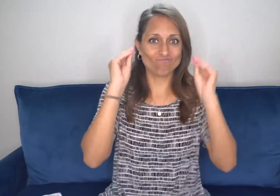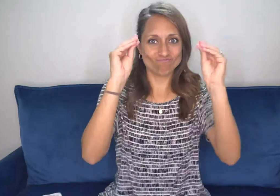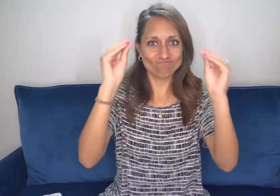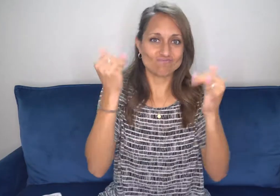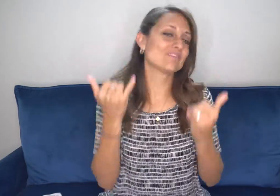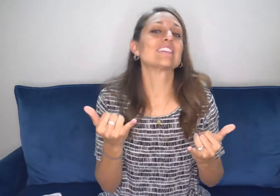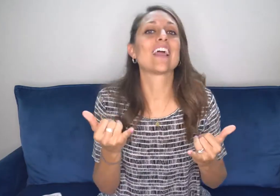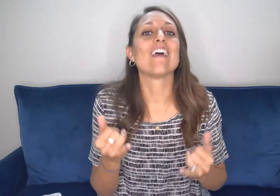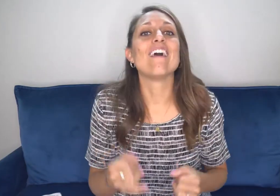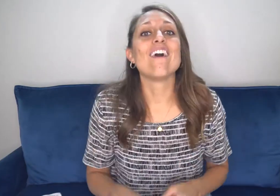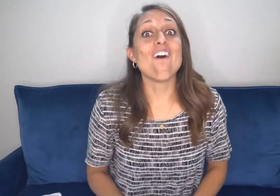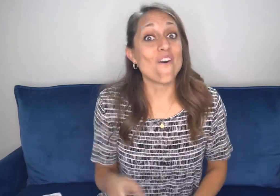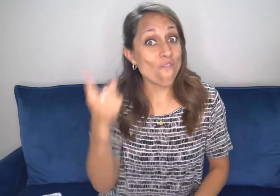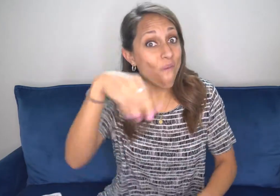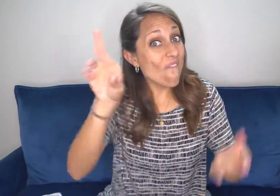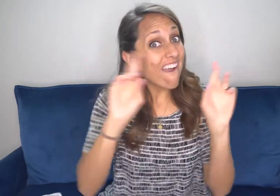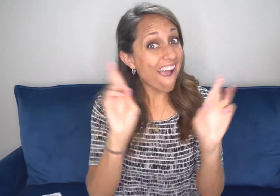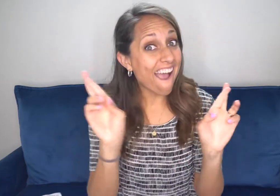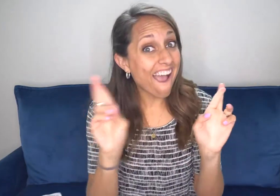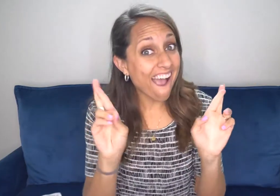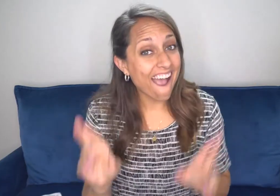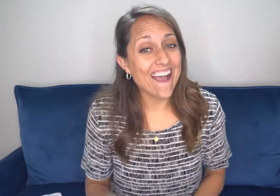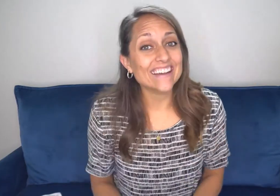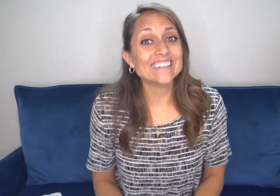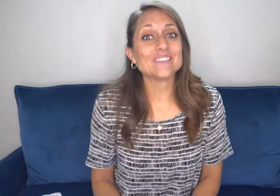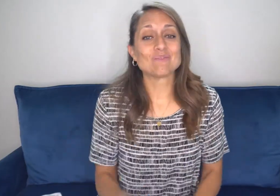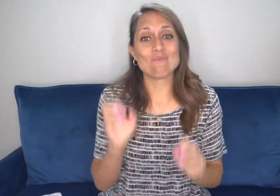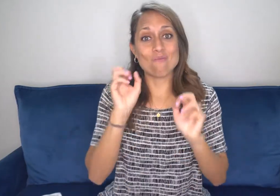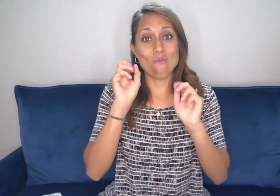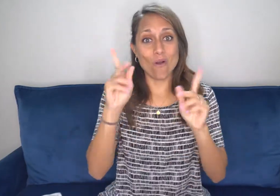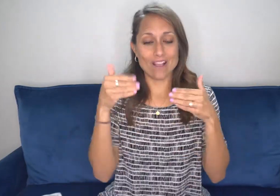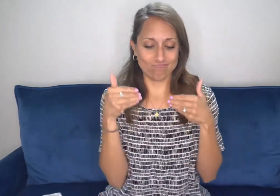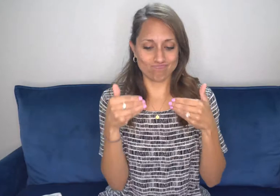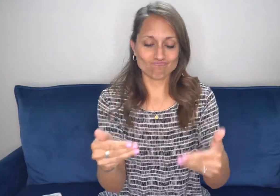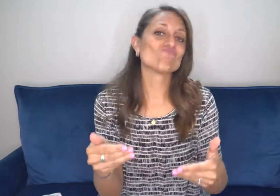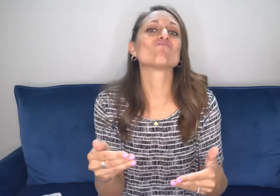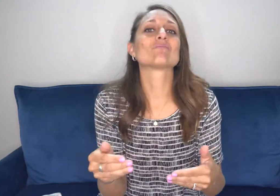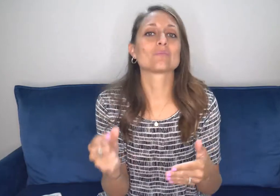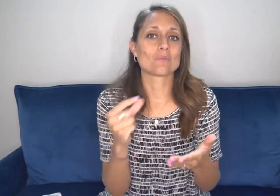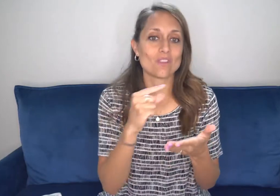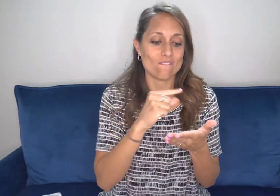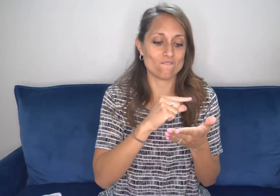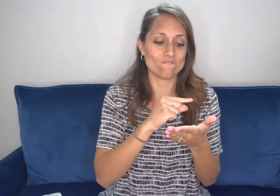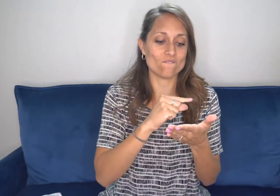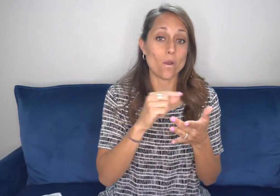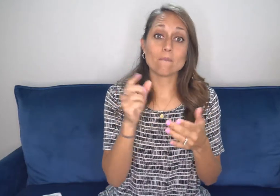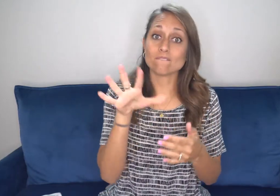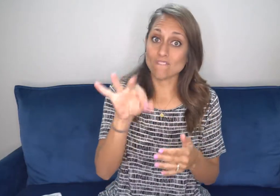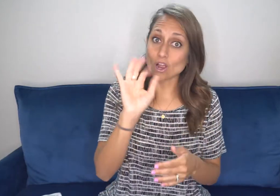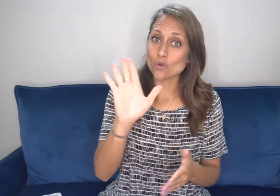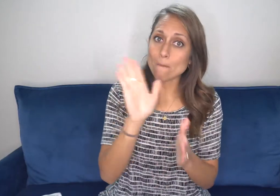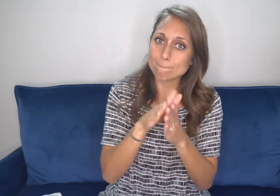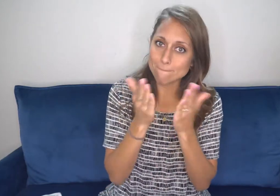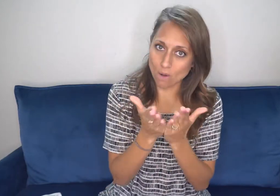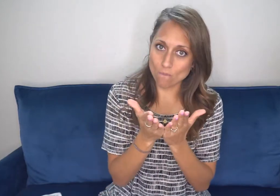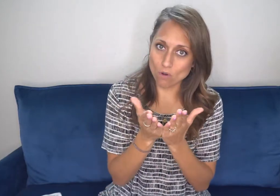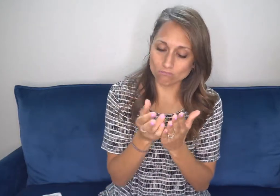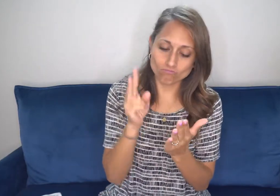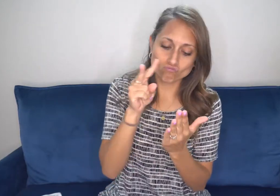community. So, so excited to teach this today. I hope you guys are ready. Go ahead and actually go ahead and find